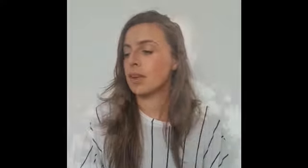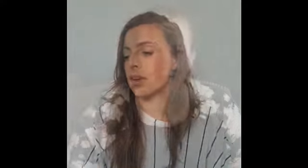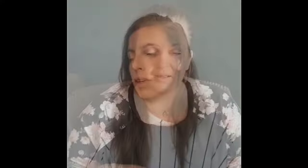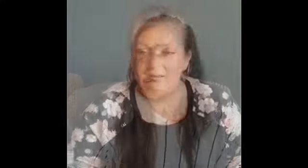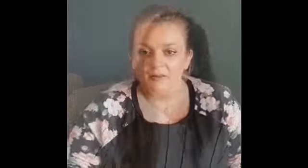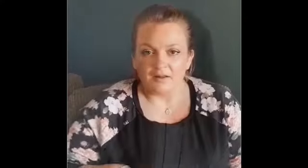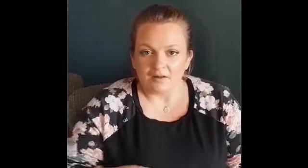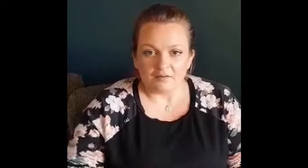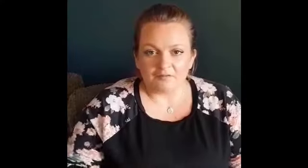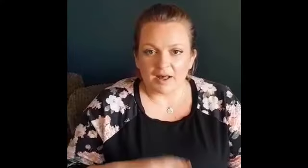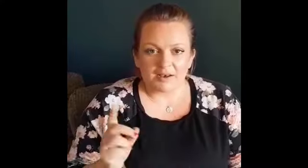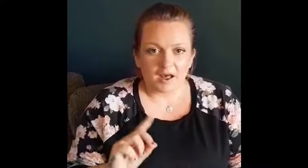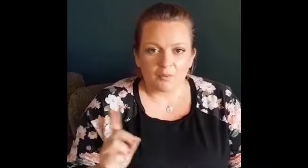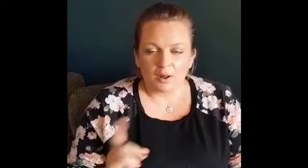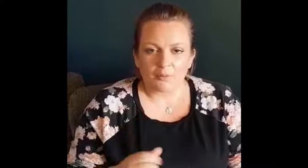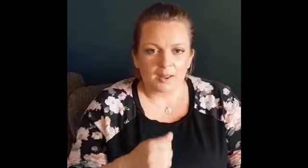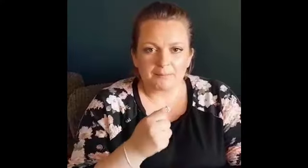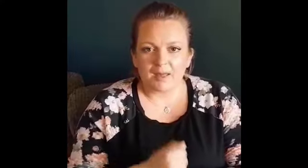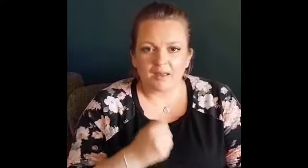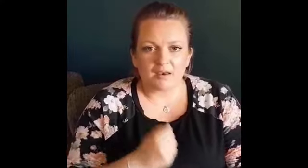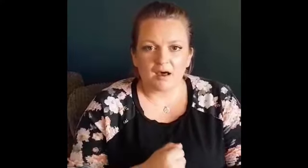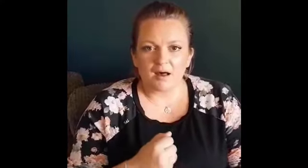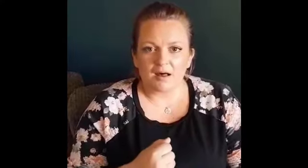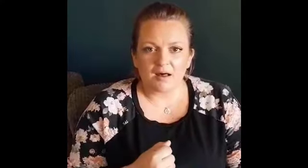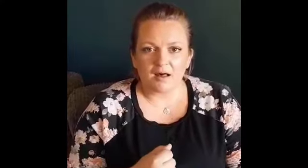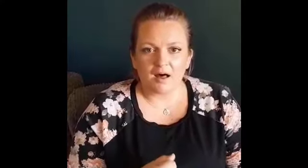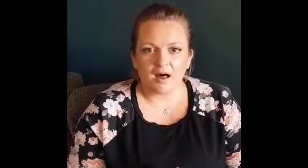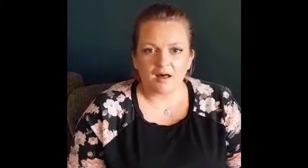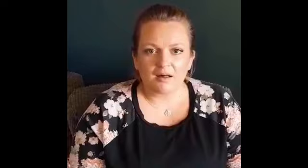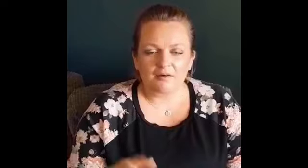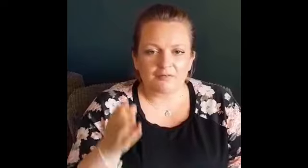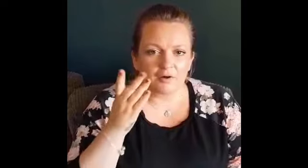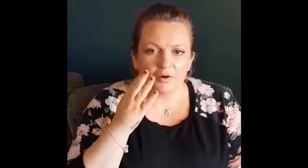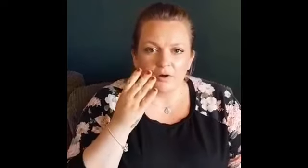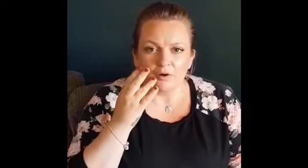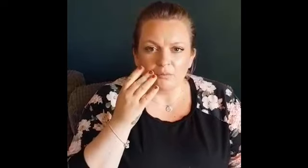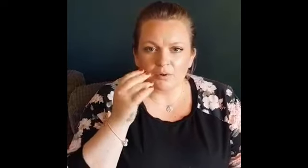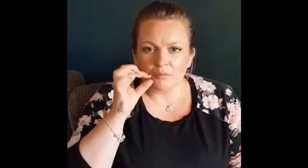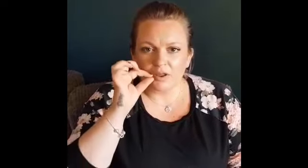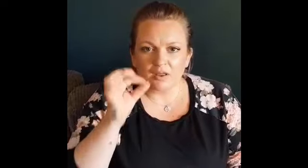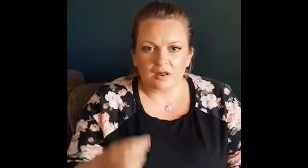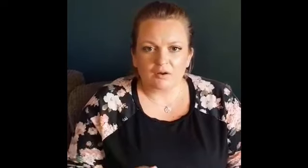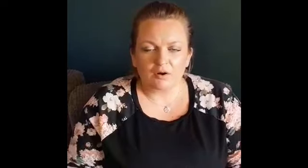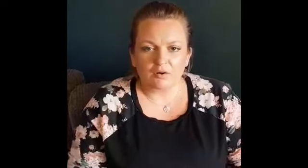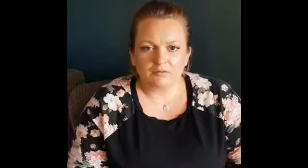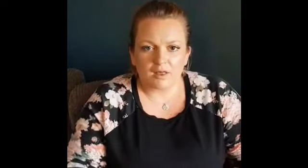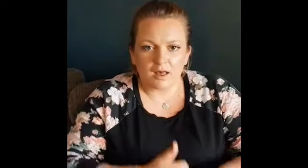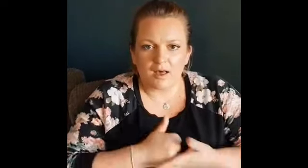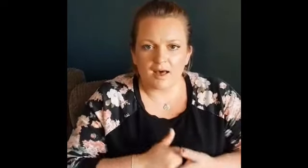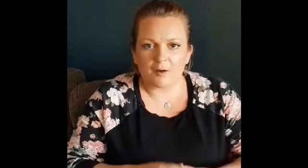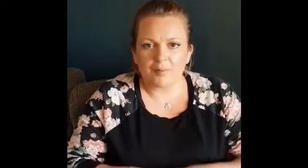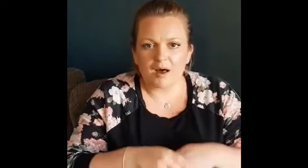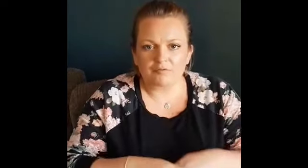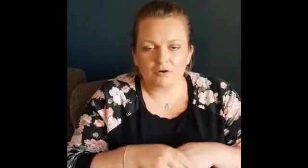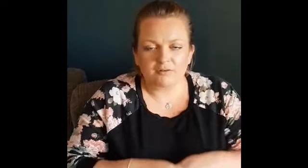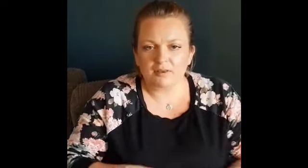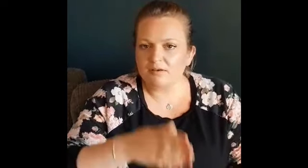Find out what we're made of When we are called to help our friends in